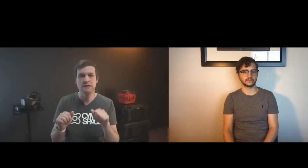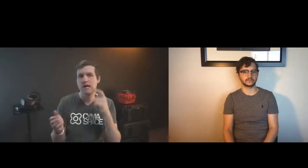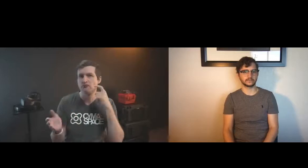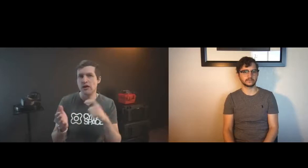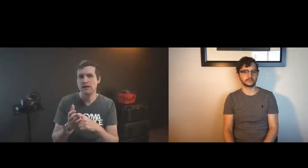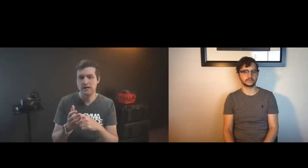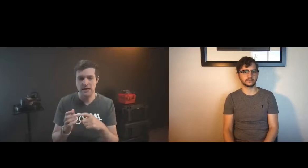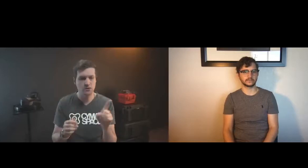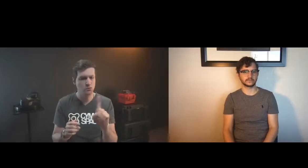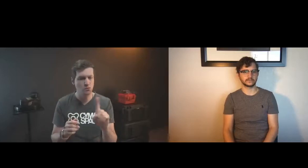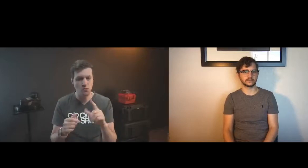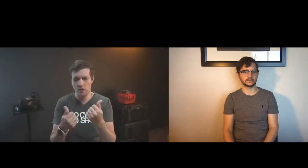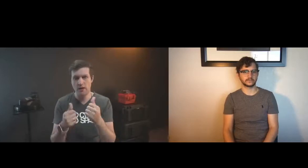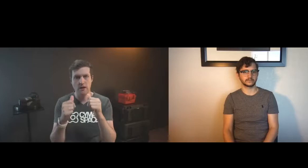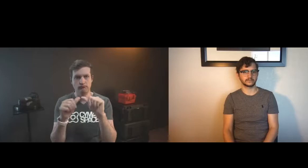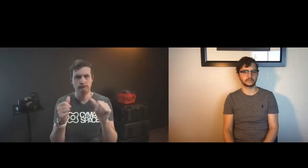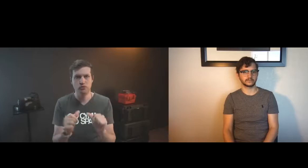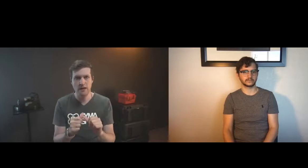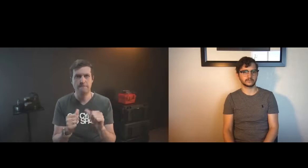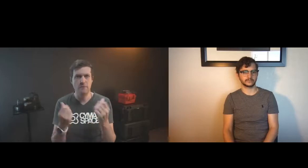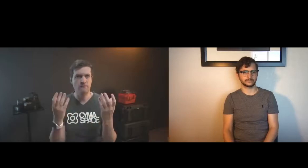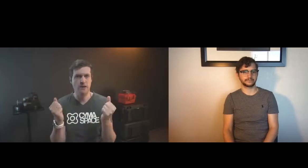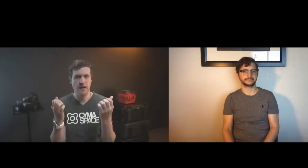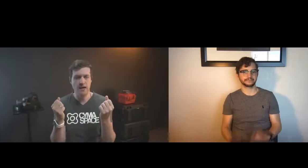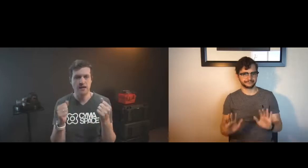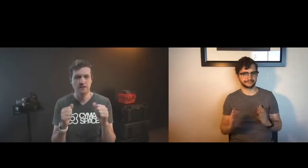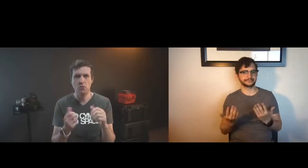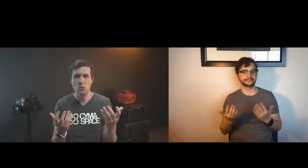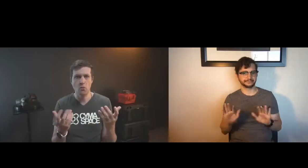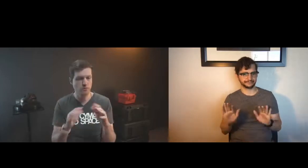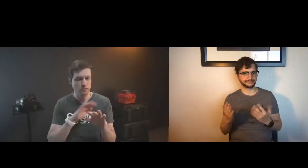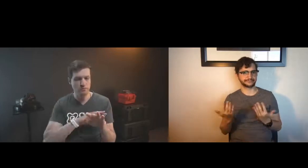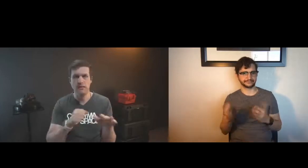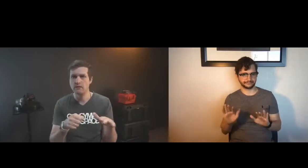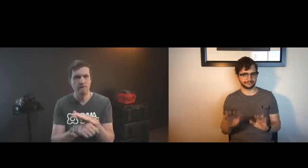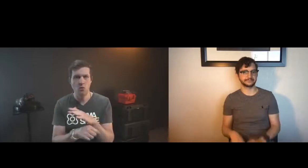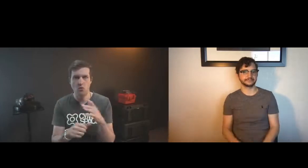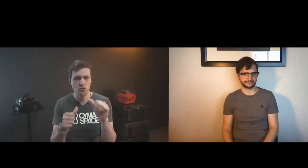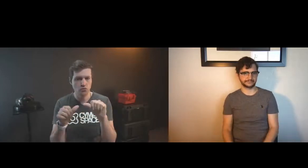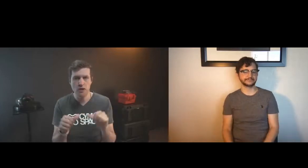i actually think there's four front-facing cameras that can actually recognize hand shapes